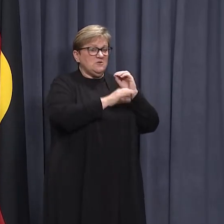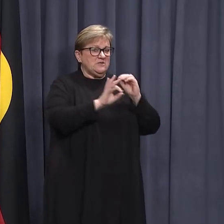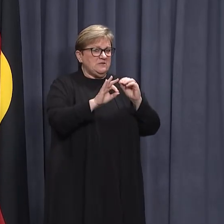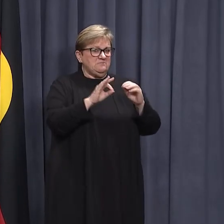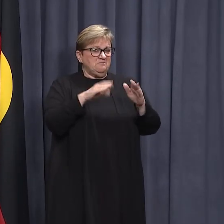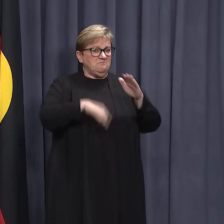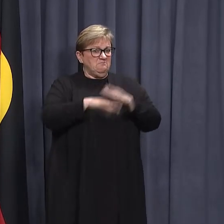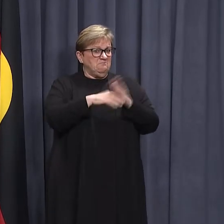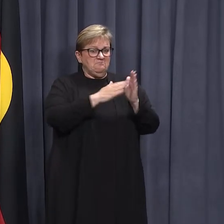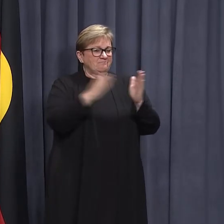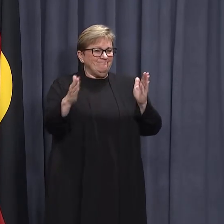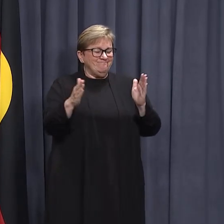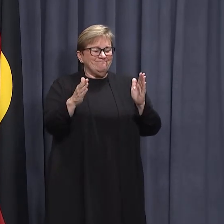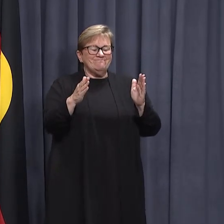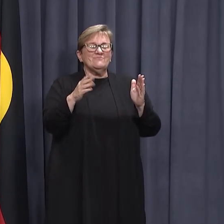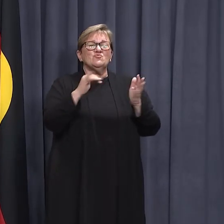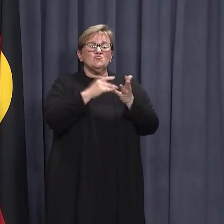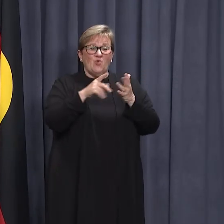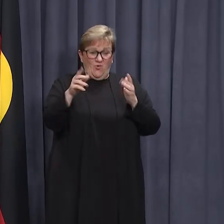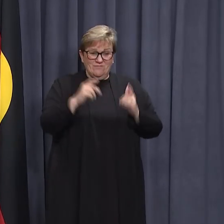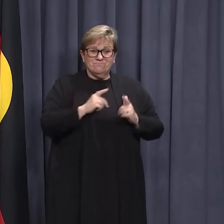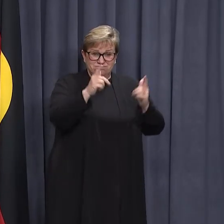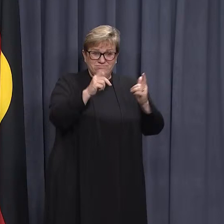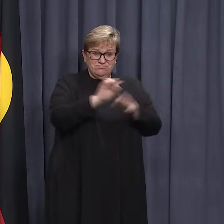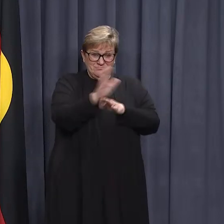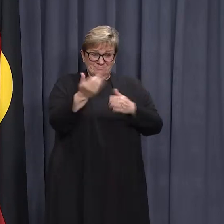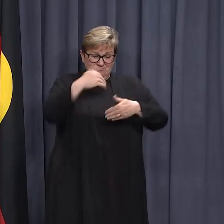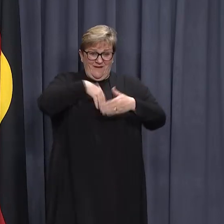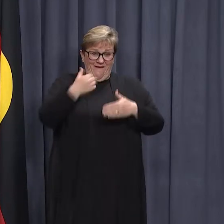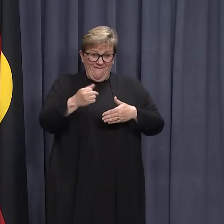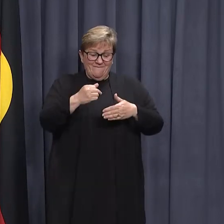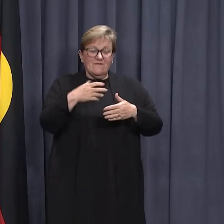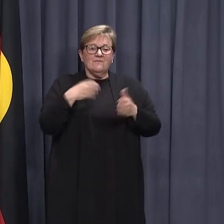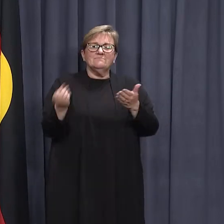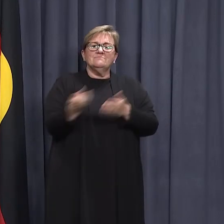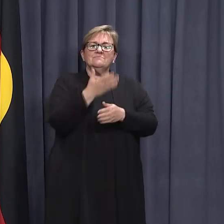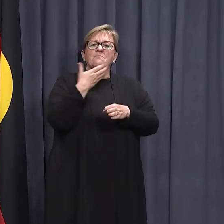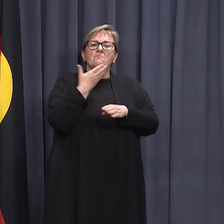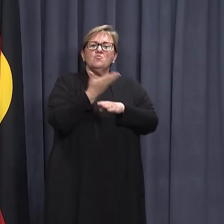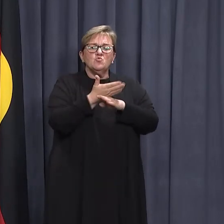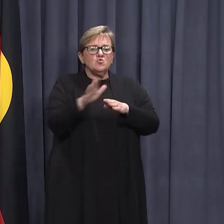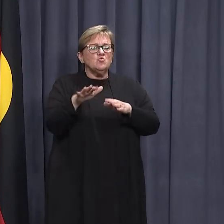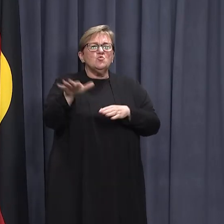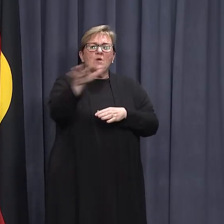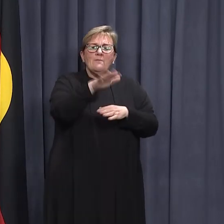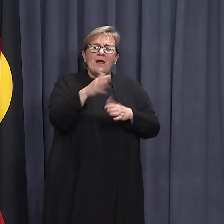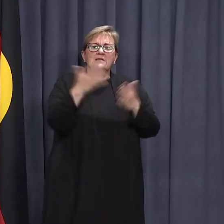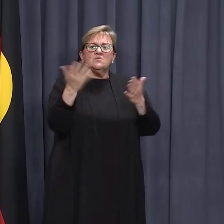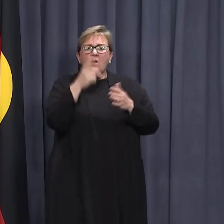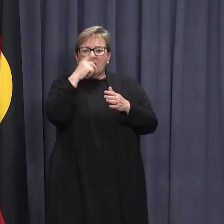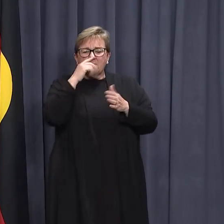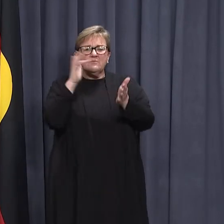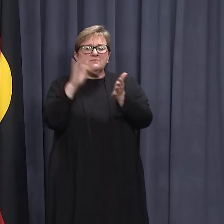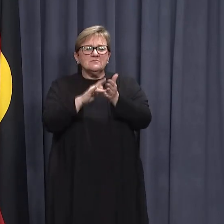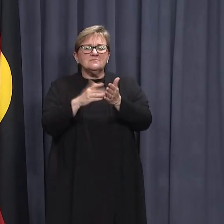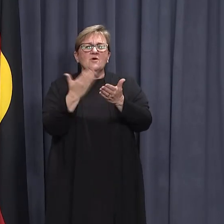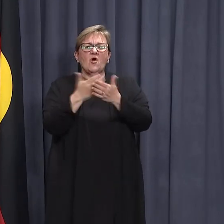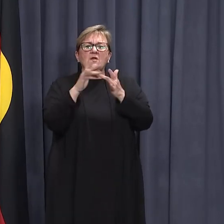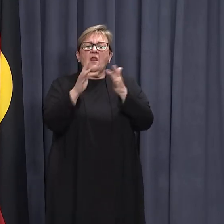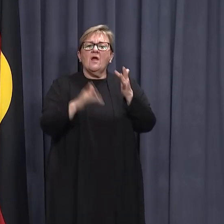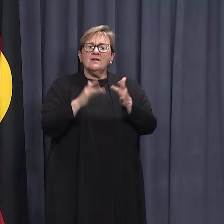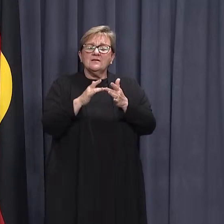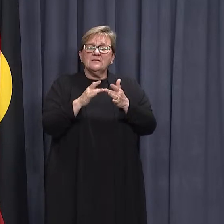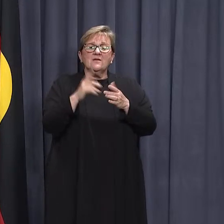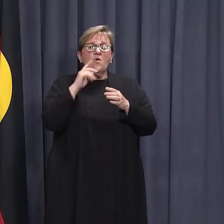which has resulted in more exposure sites being published online today. As contact tracing continues and more